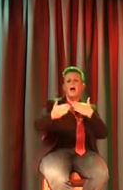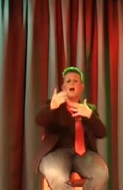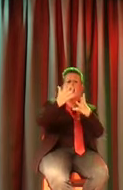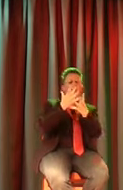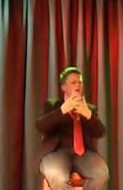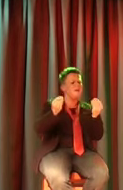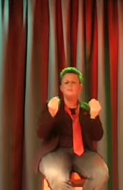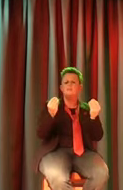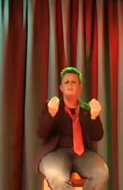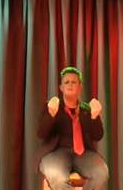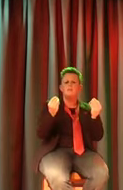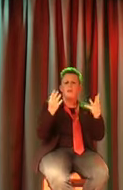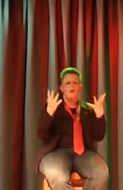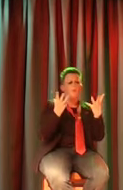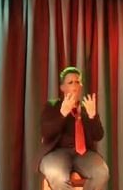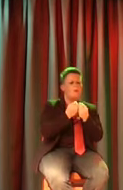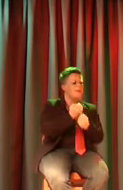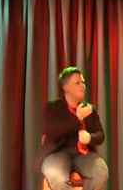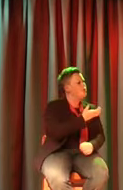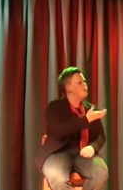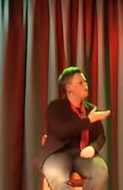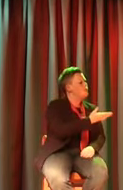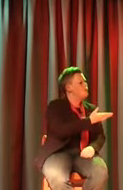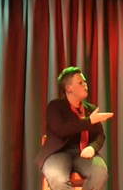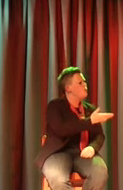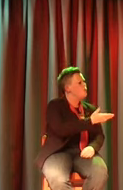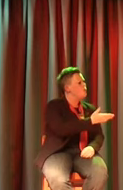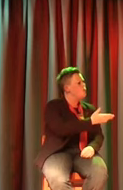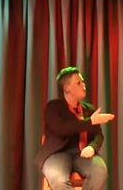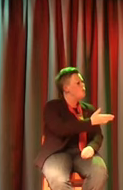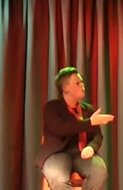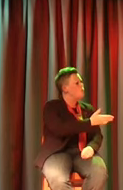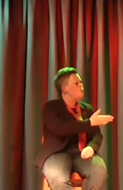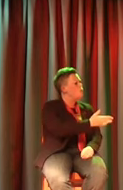night with you, I with you, I